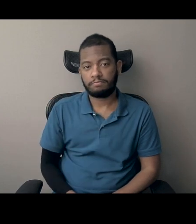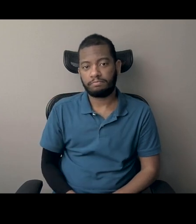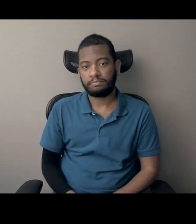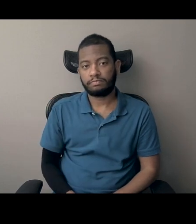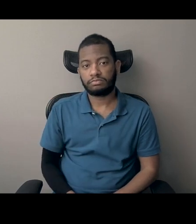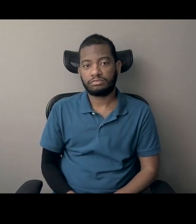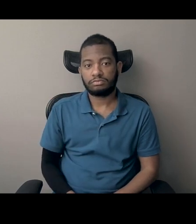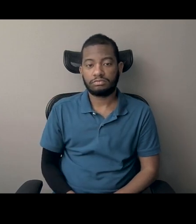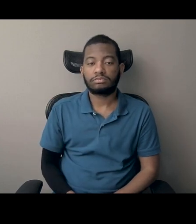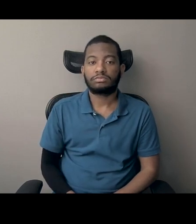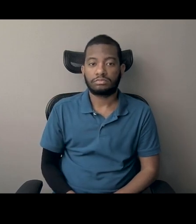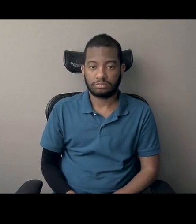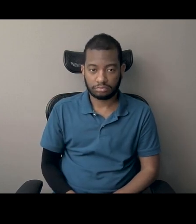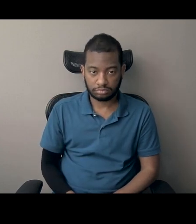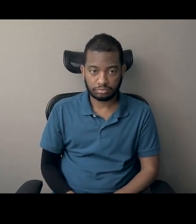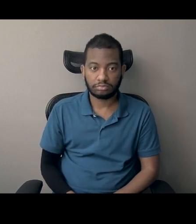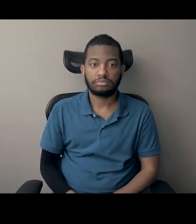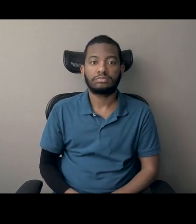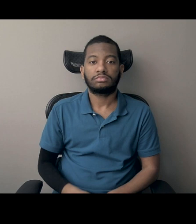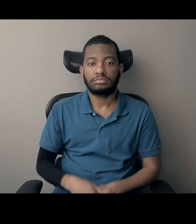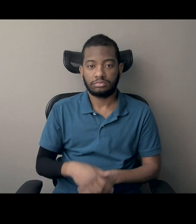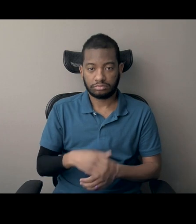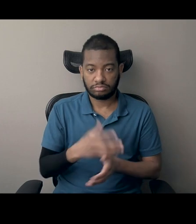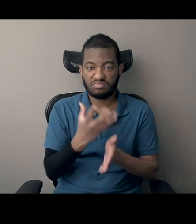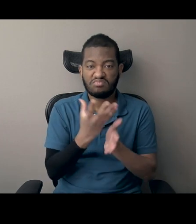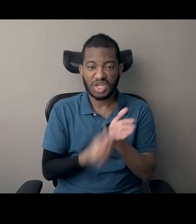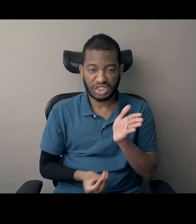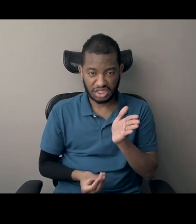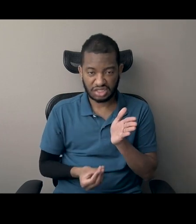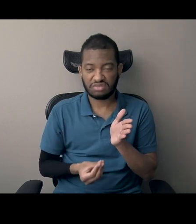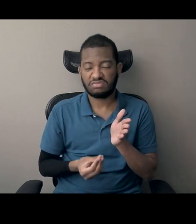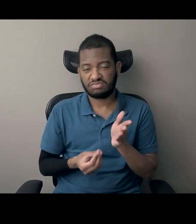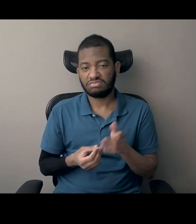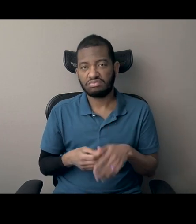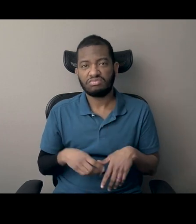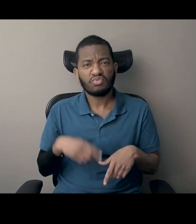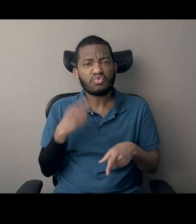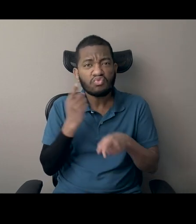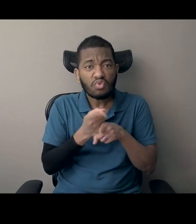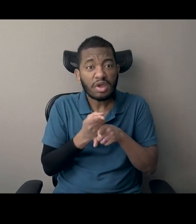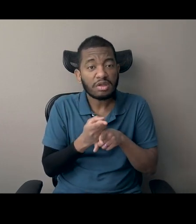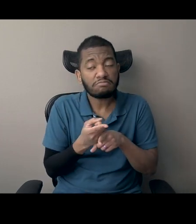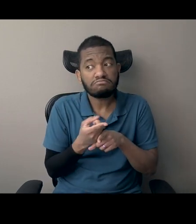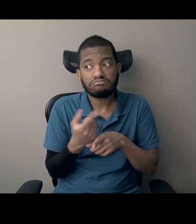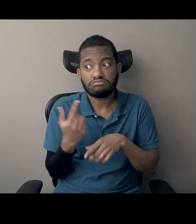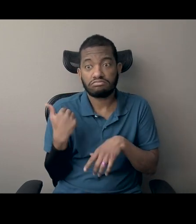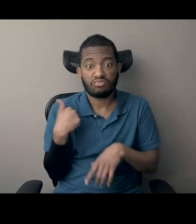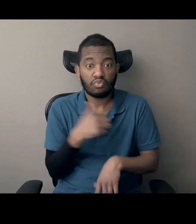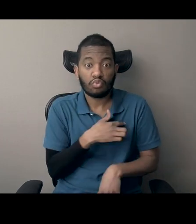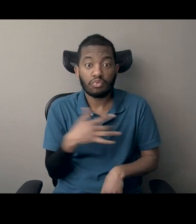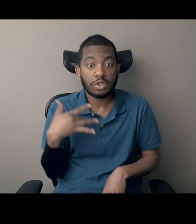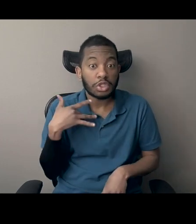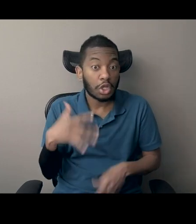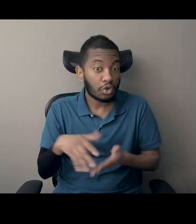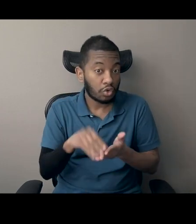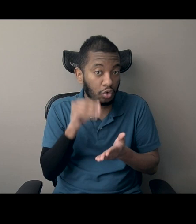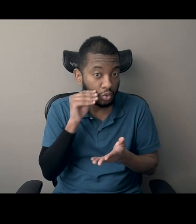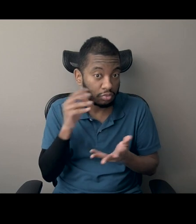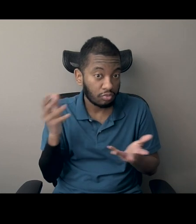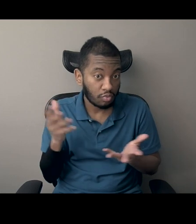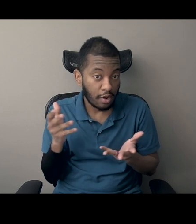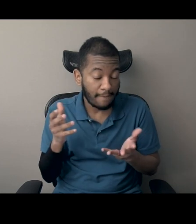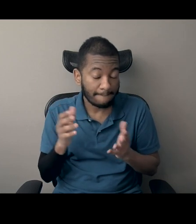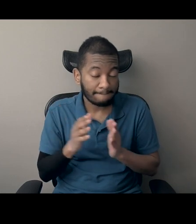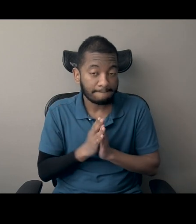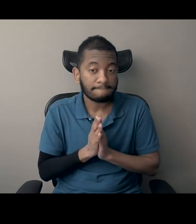Non-existent, missing. Right. So, you know, we learn often, if anything, if we